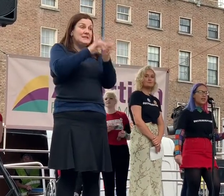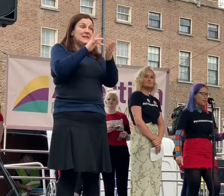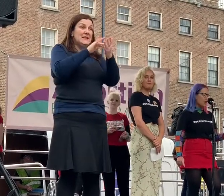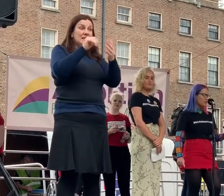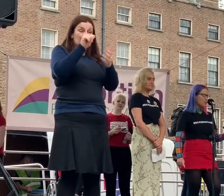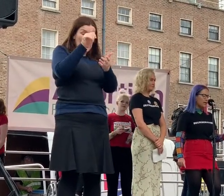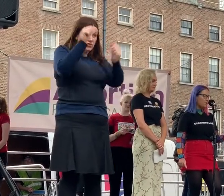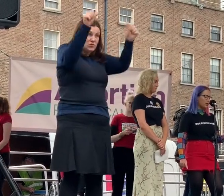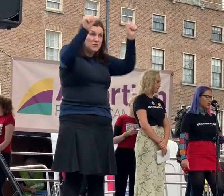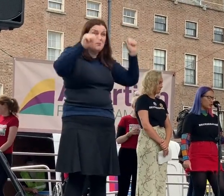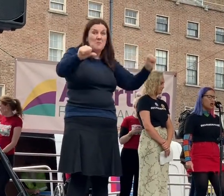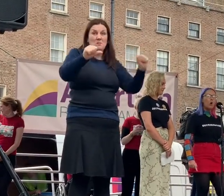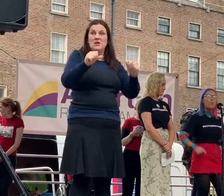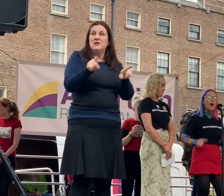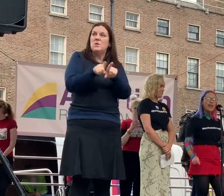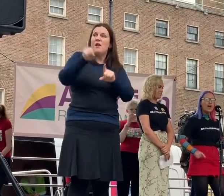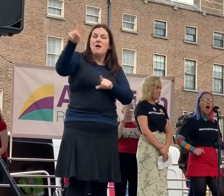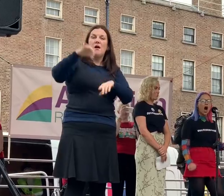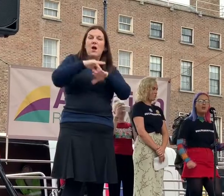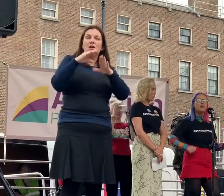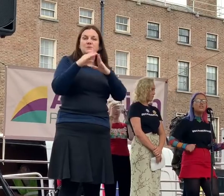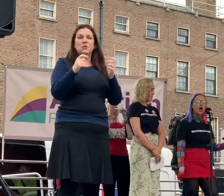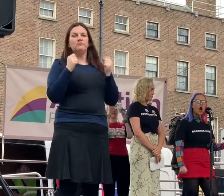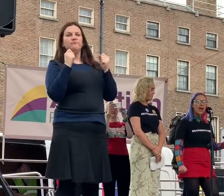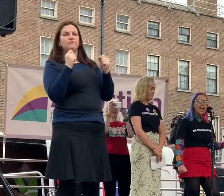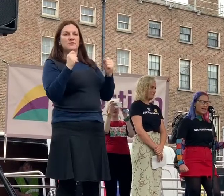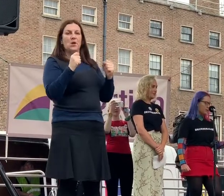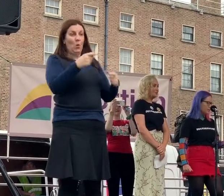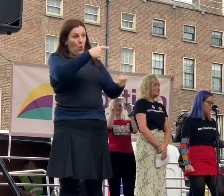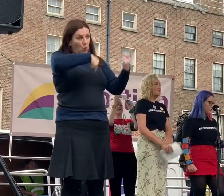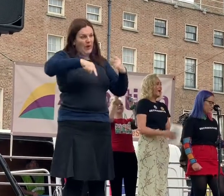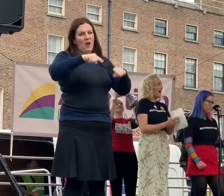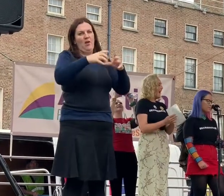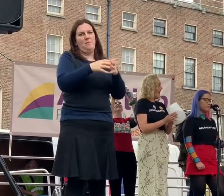not outside hospital doors. We are the majority!